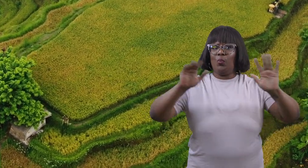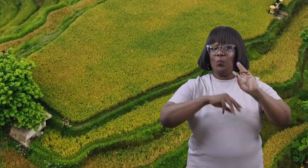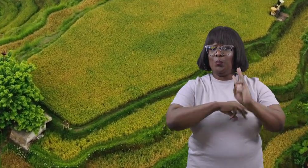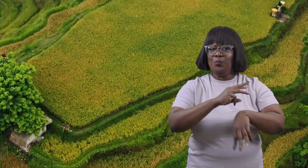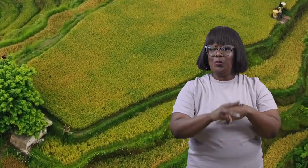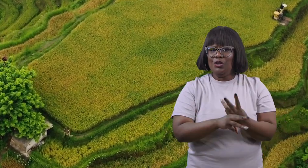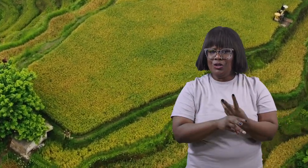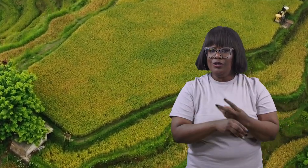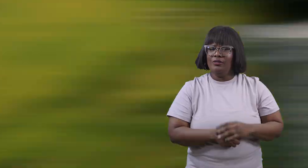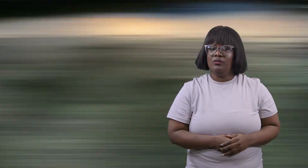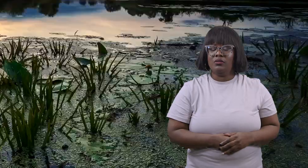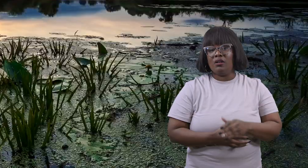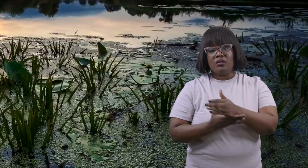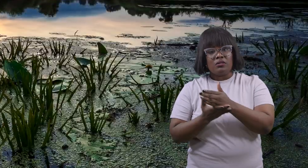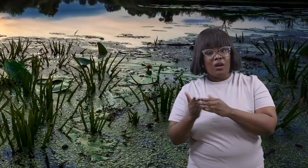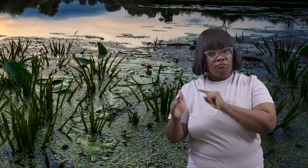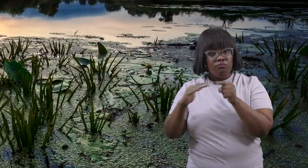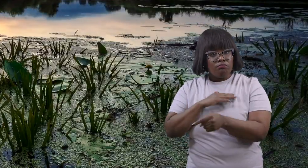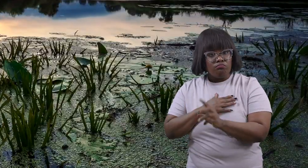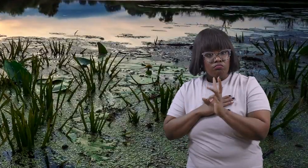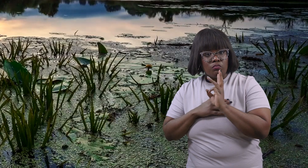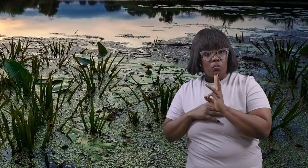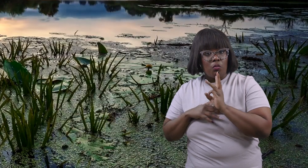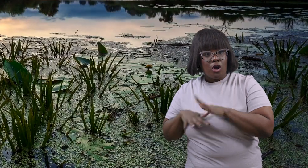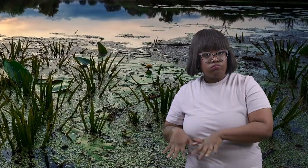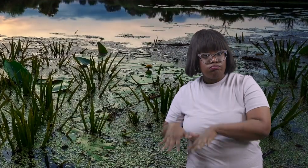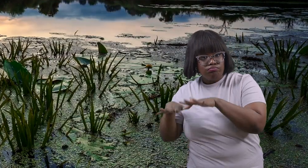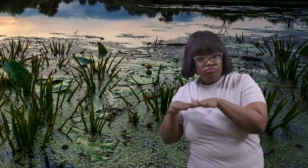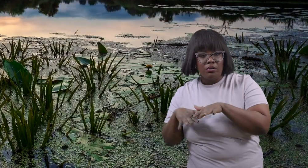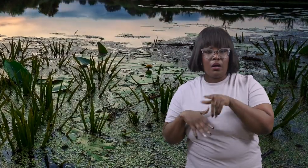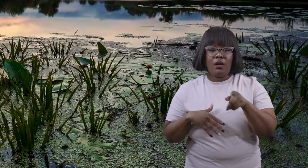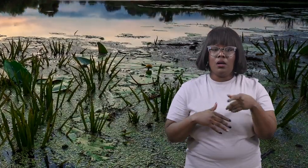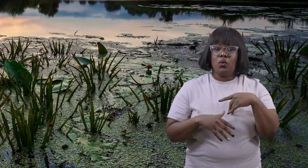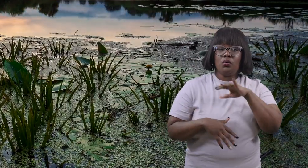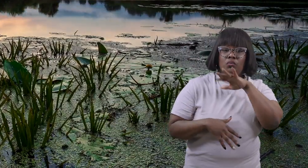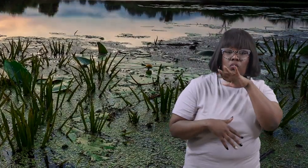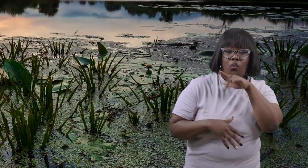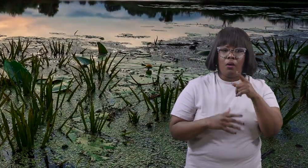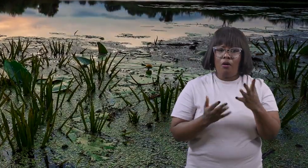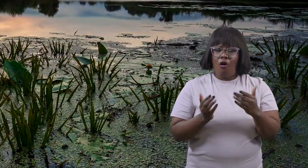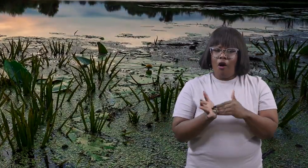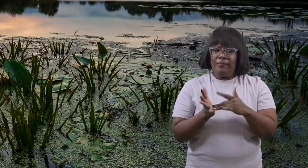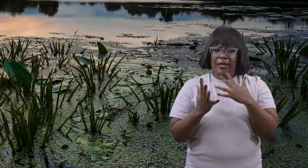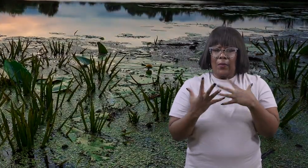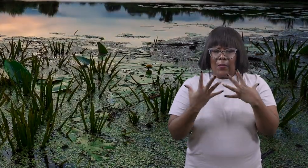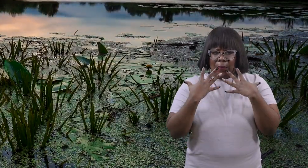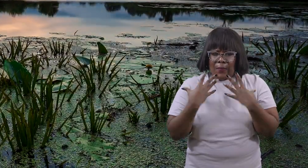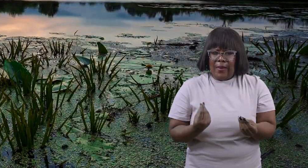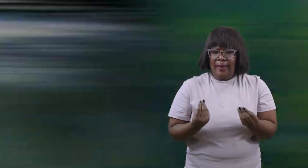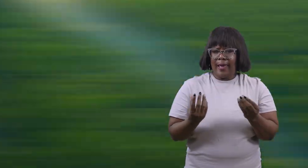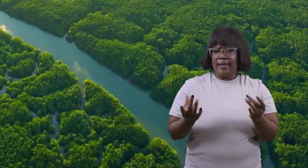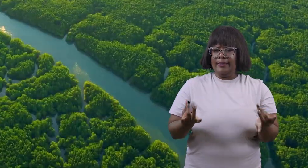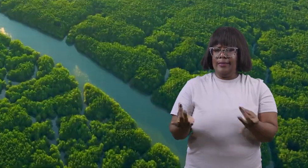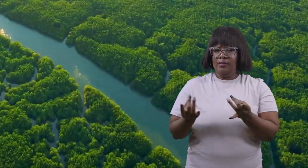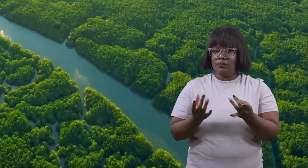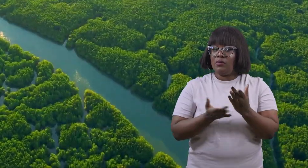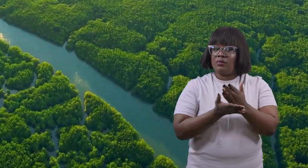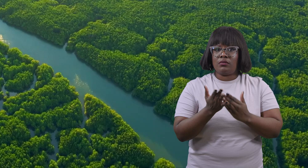world some grow in swamps and bogs where the soil is very wet and acidic others grow in